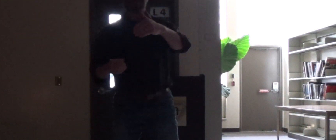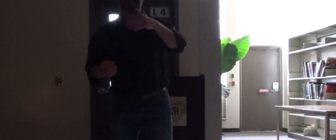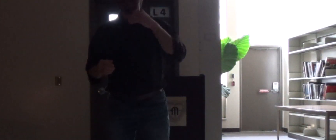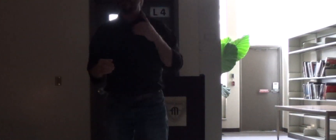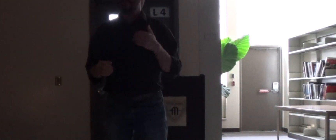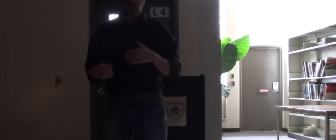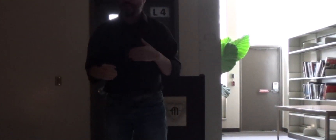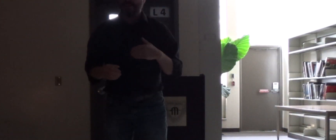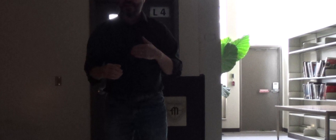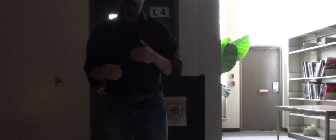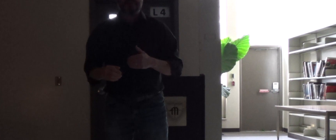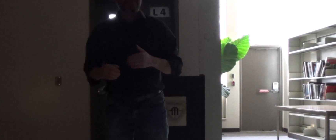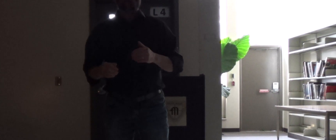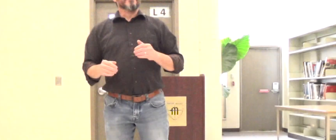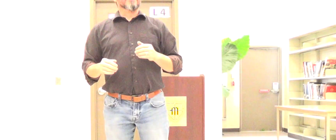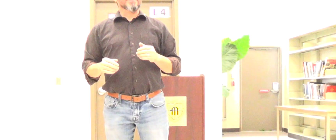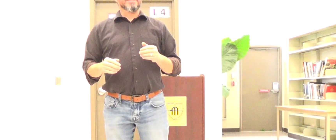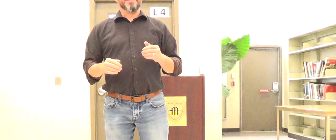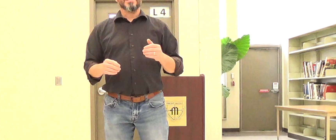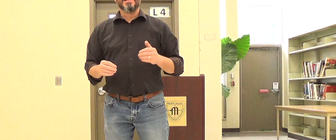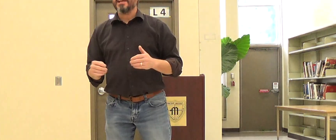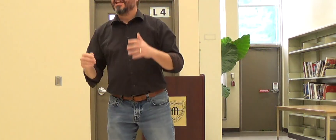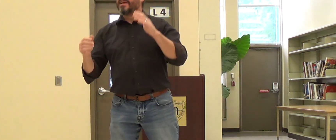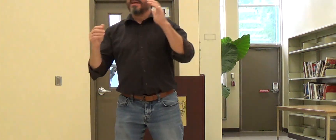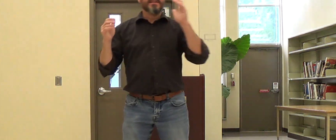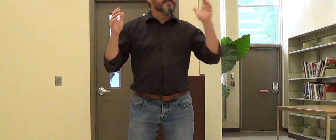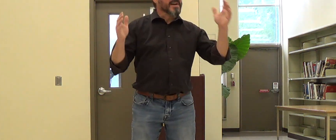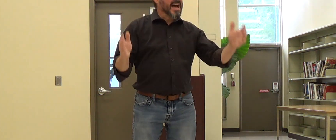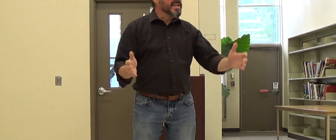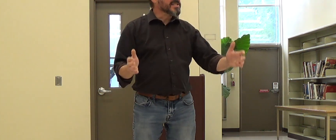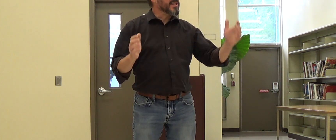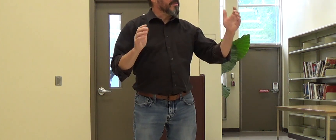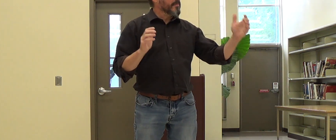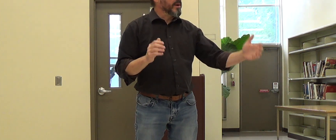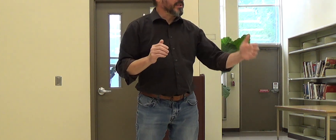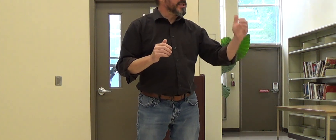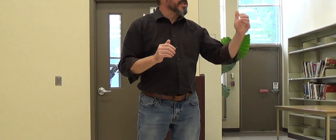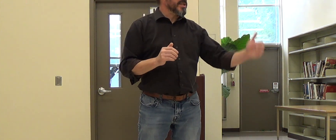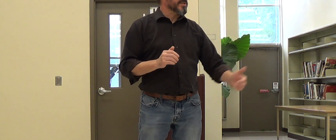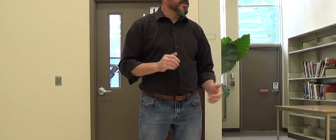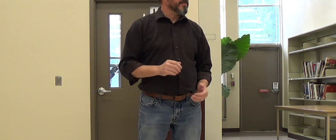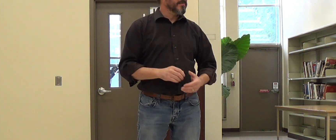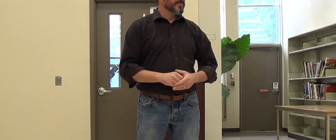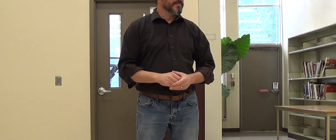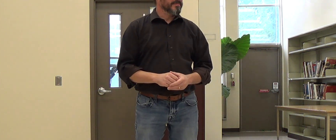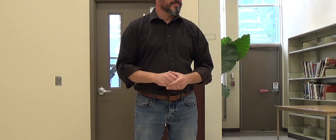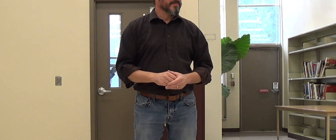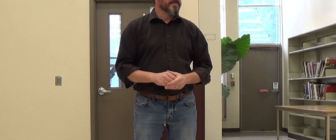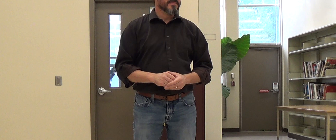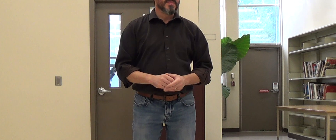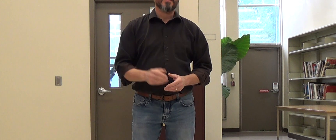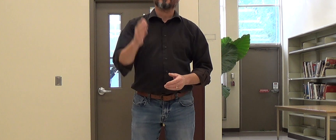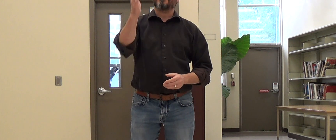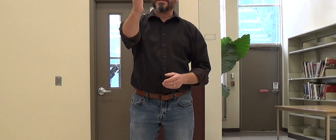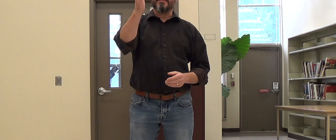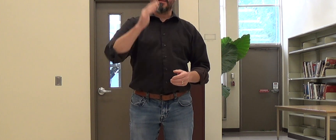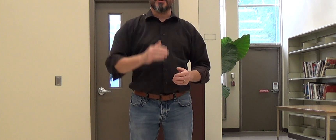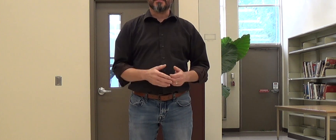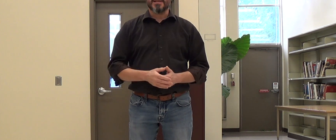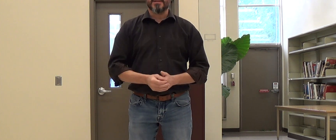and boundless seas. Back to you, Madam Telsmaster.